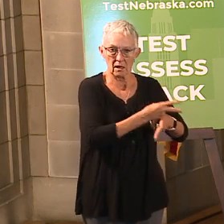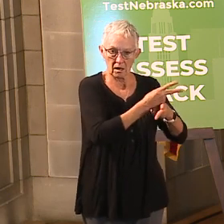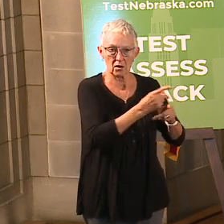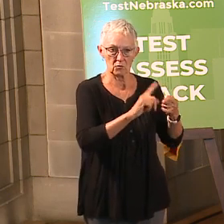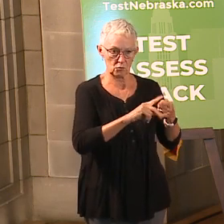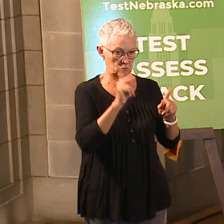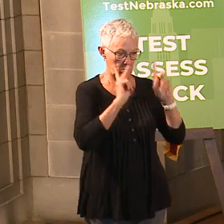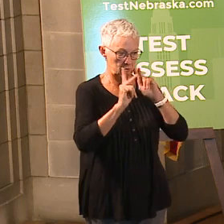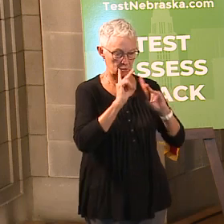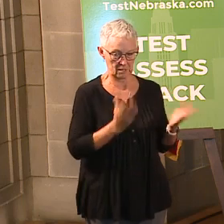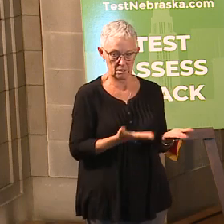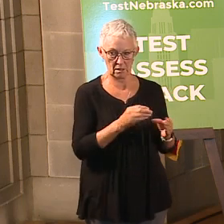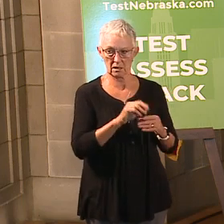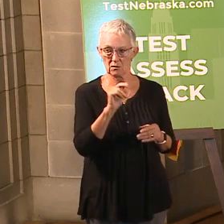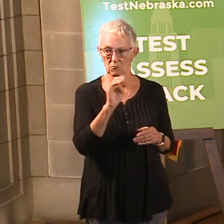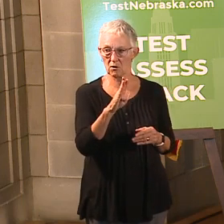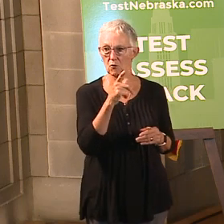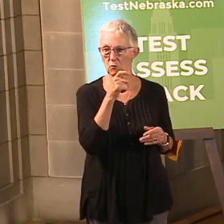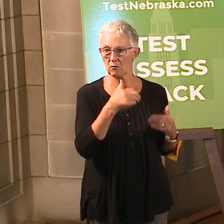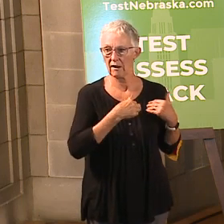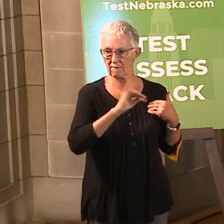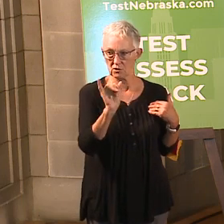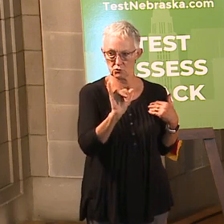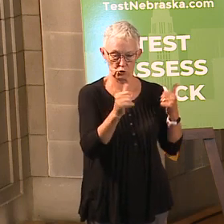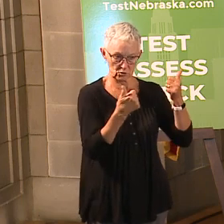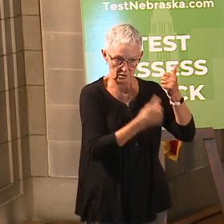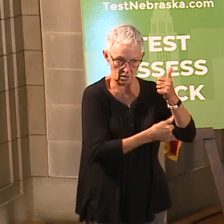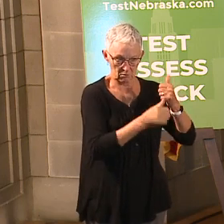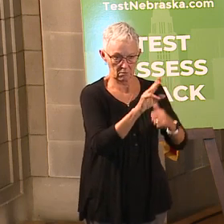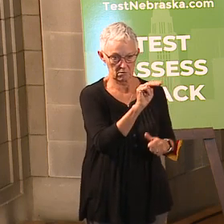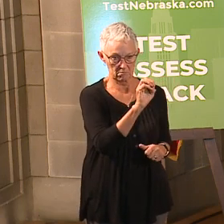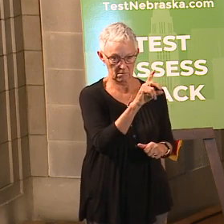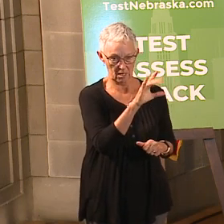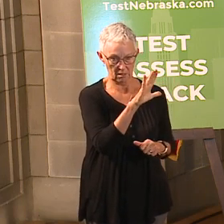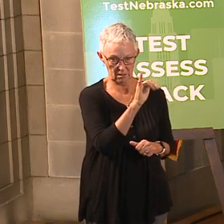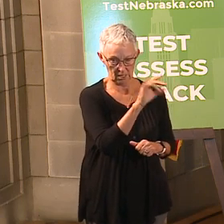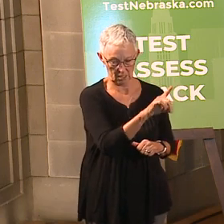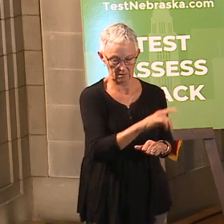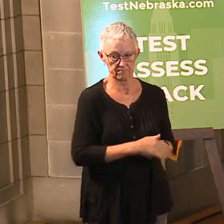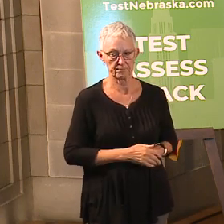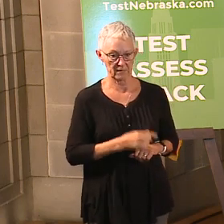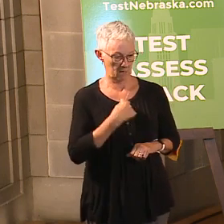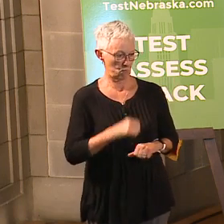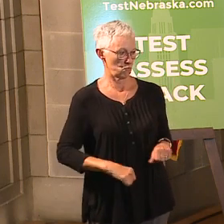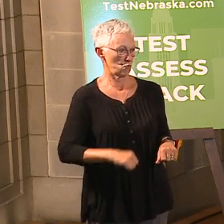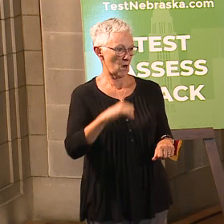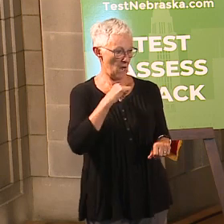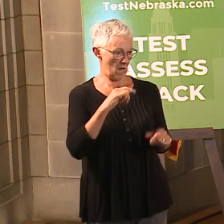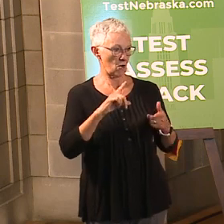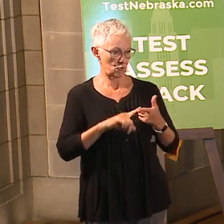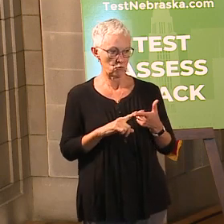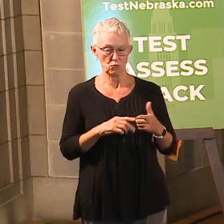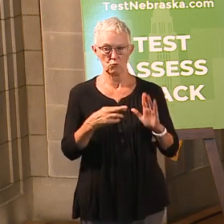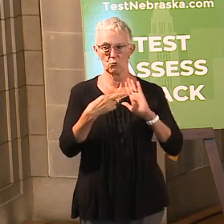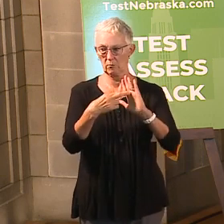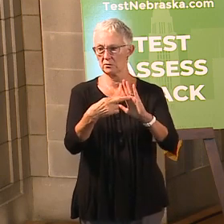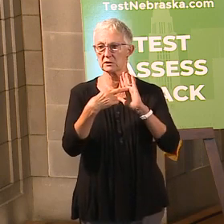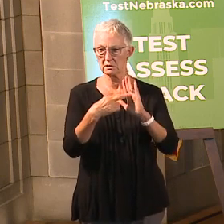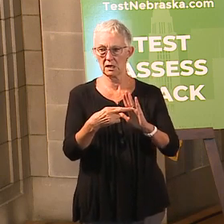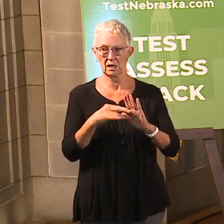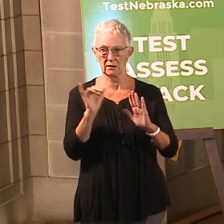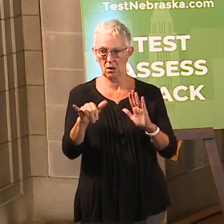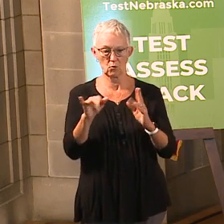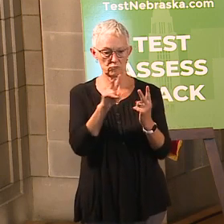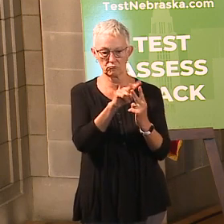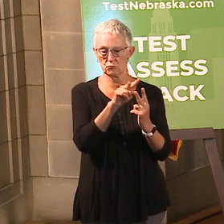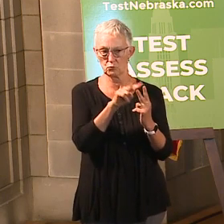I'm particularly proud of the actions taken by the Nebraska Association of Medicaid Health Plans. That's the collaborative that I represent, which